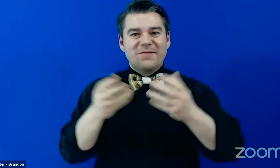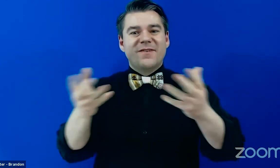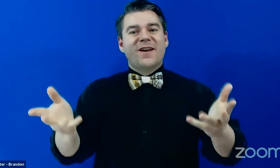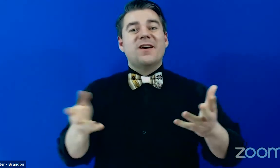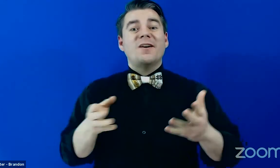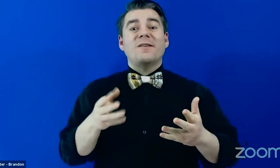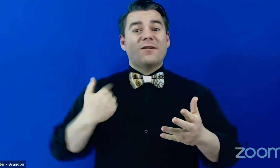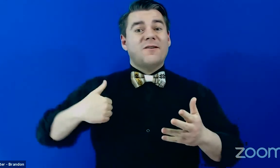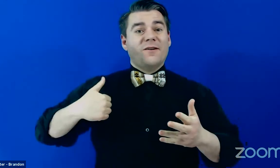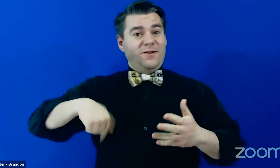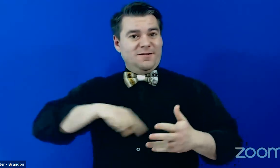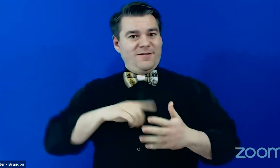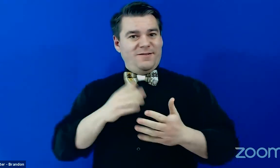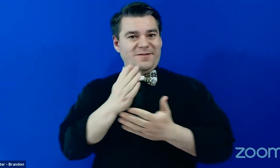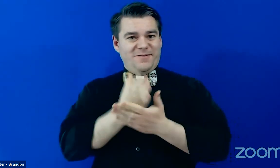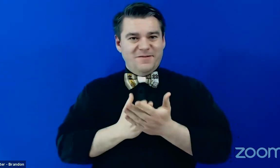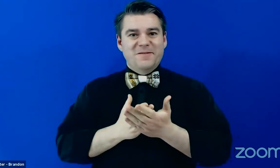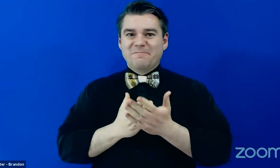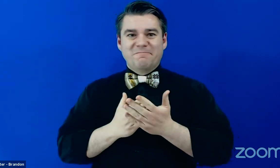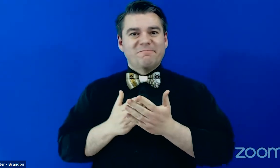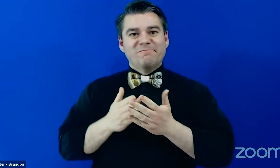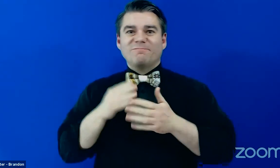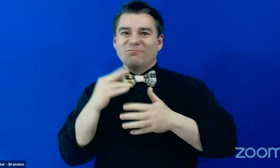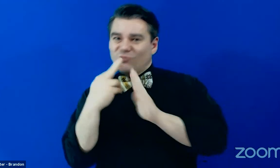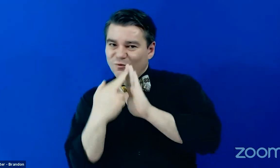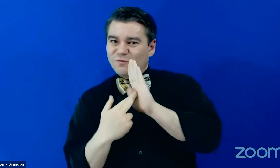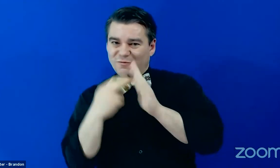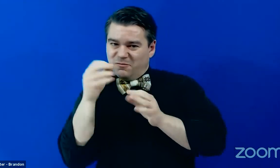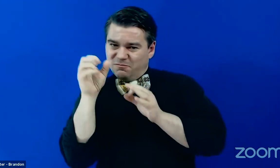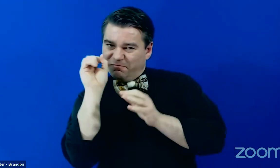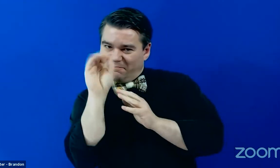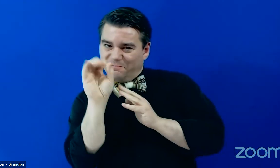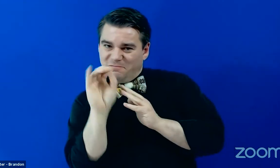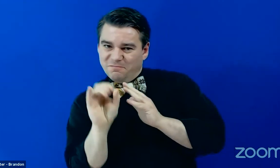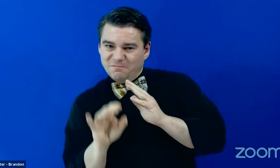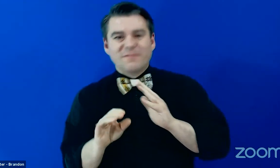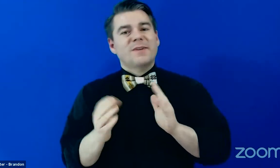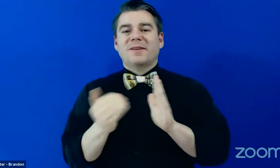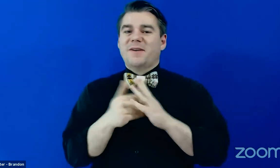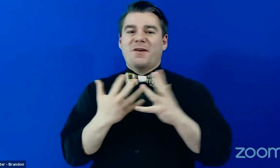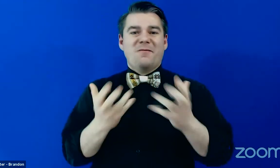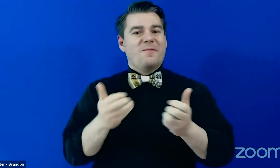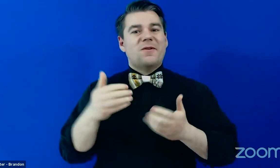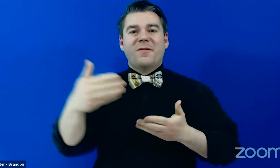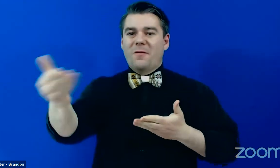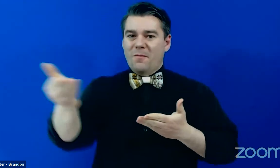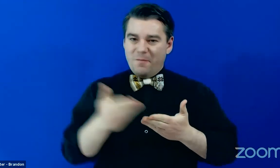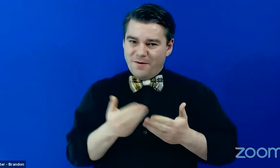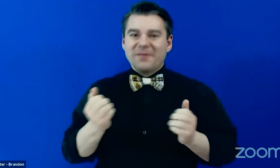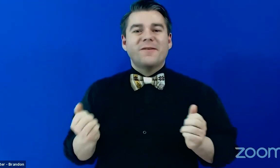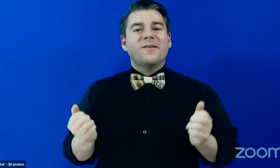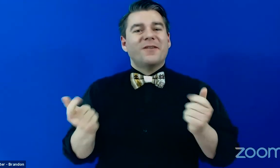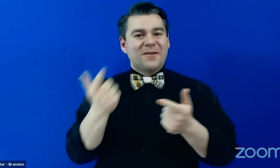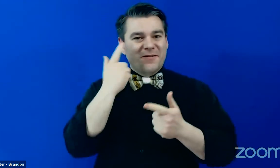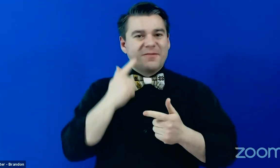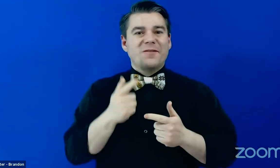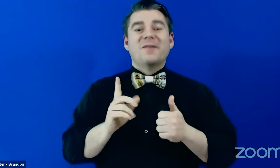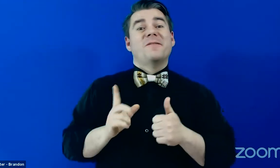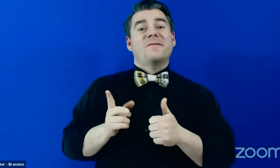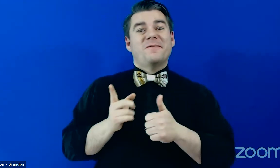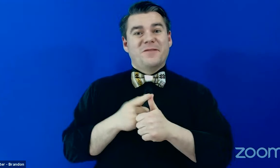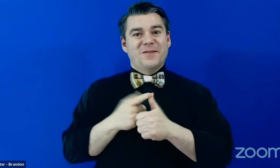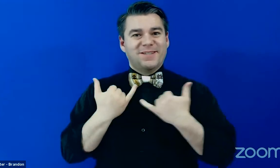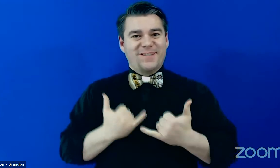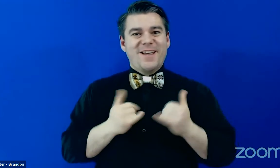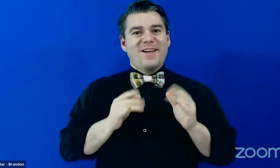housekeeping. But before we do, I want to just again welcome everybody to our first of a series of